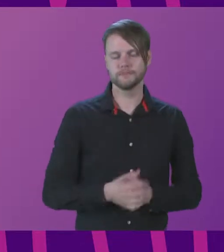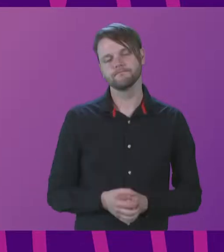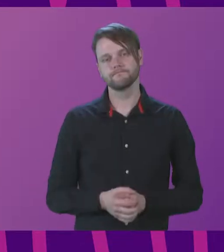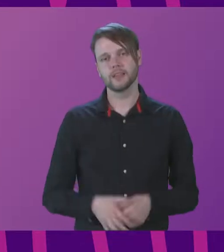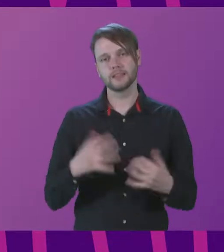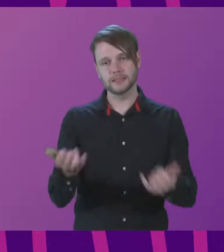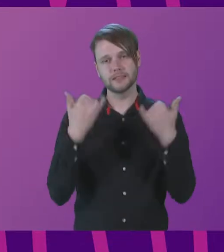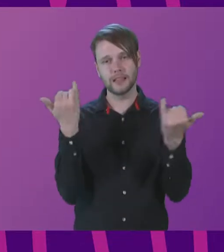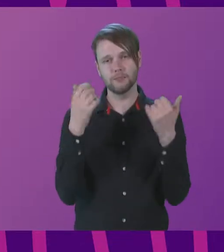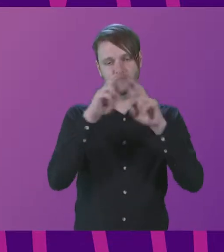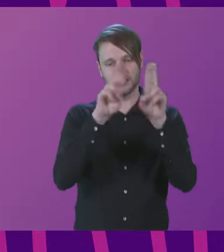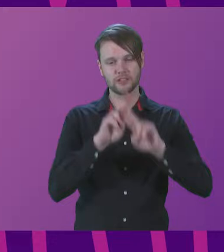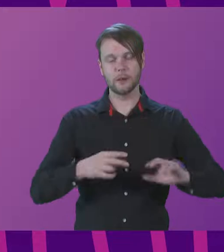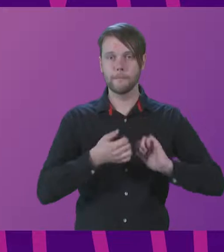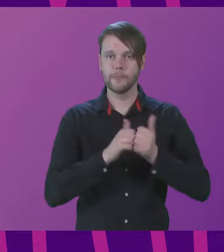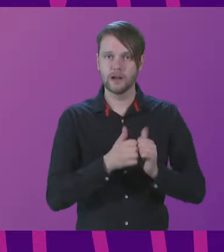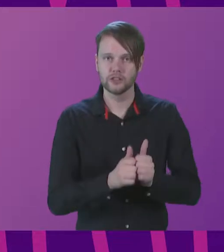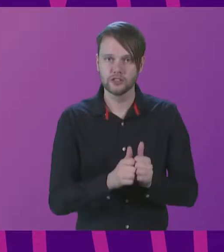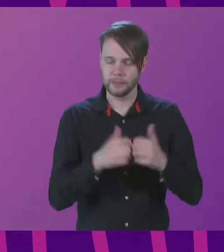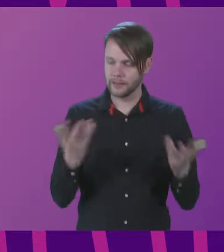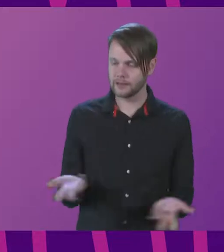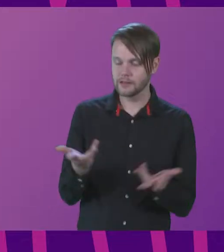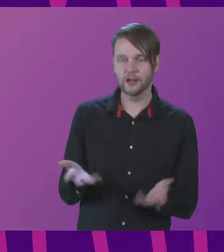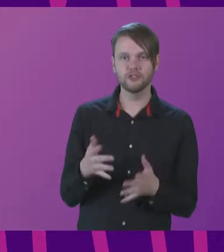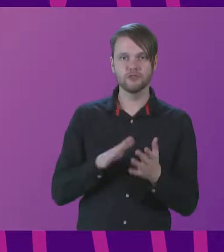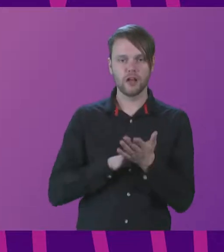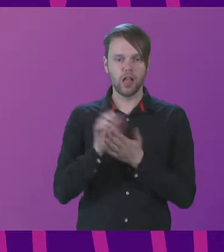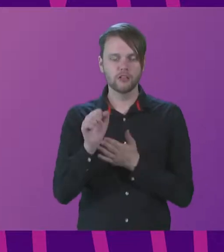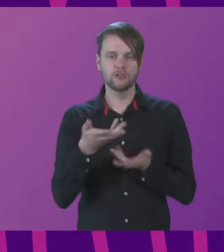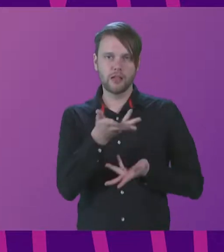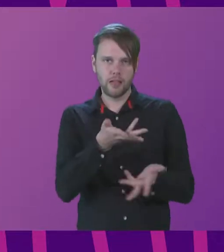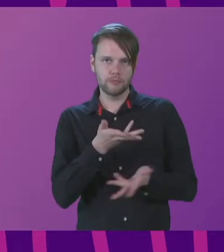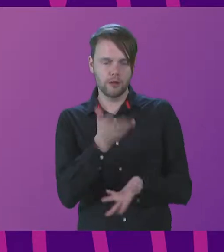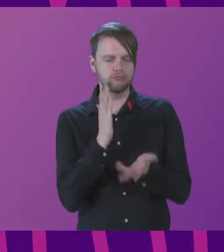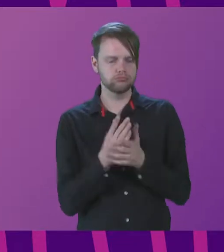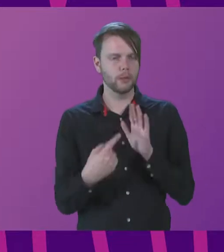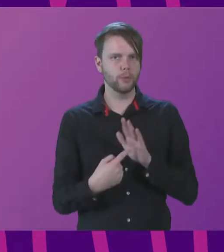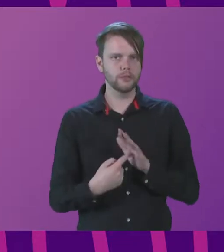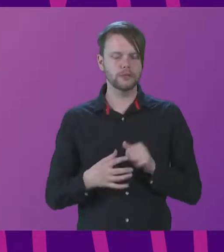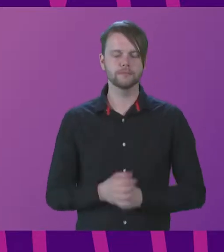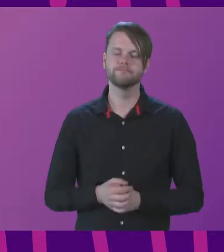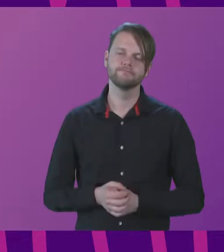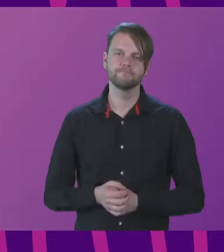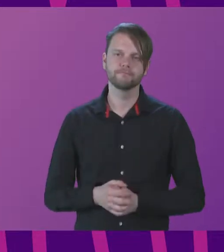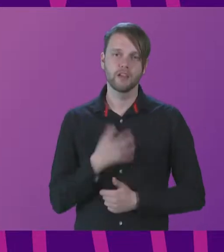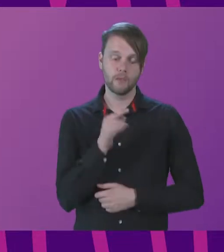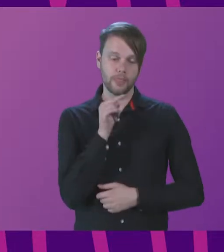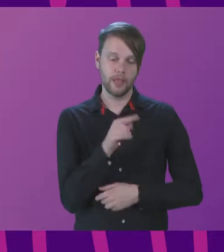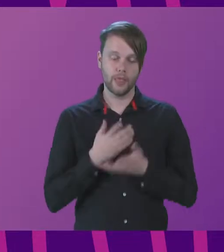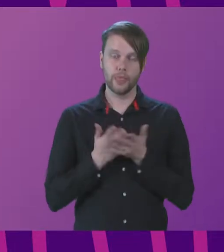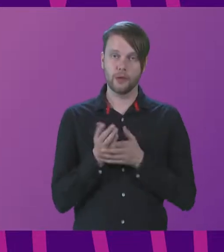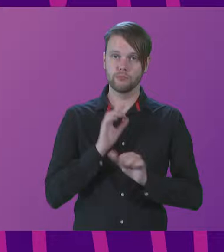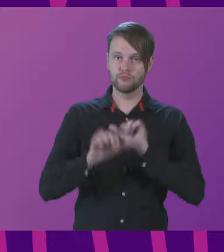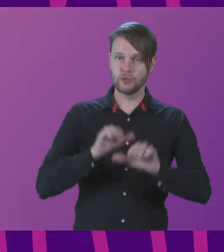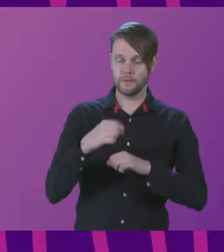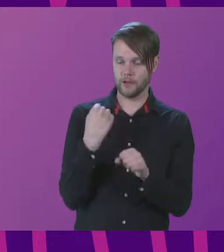Celebrating international partnerships and nurturing cultural collaboration is important. And as such, in our programme